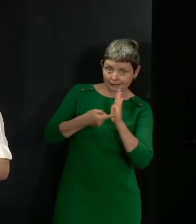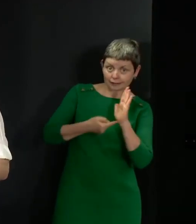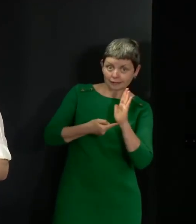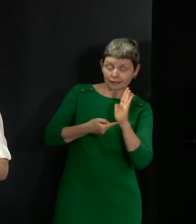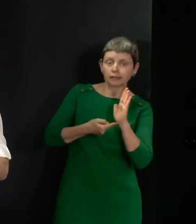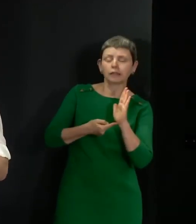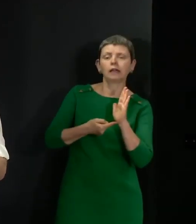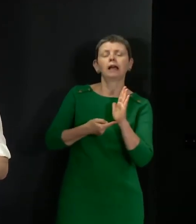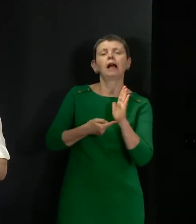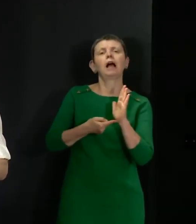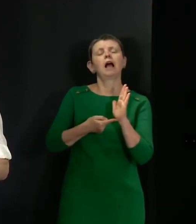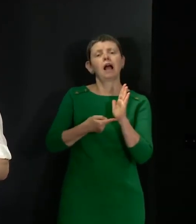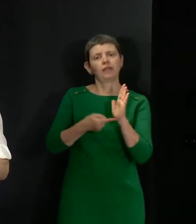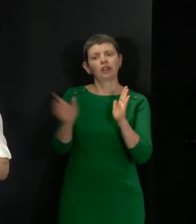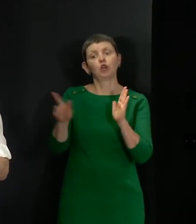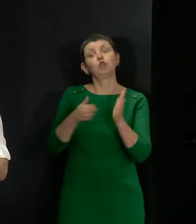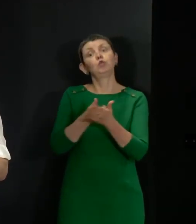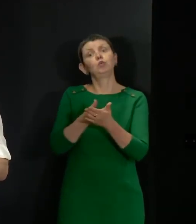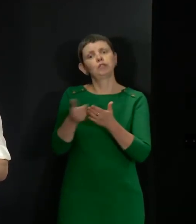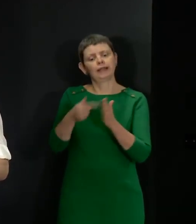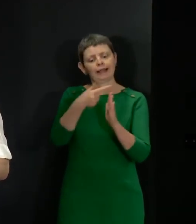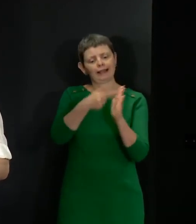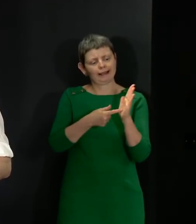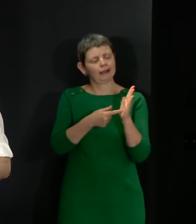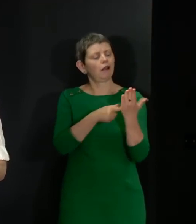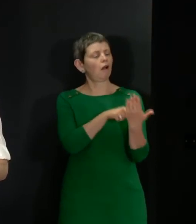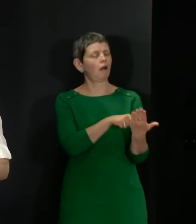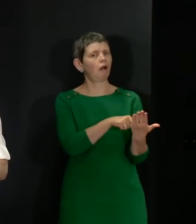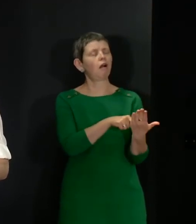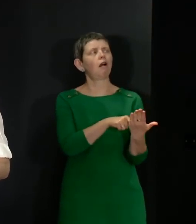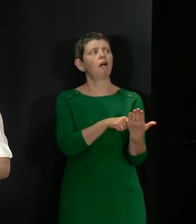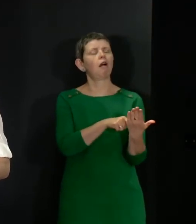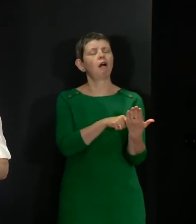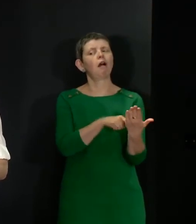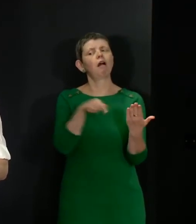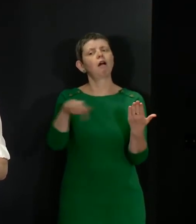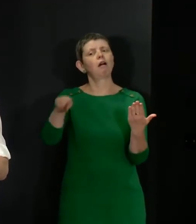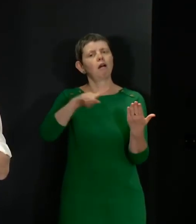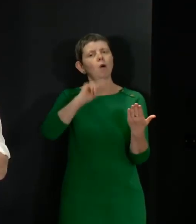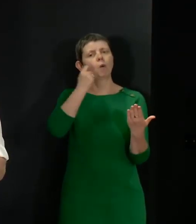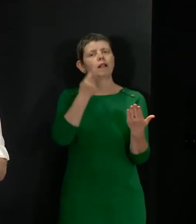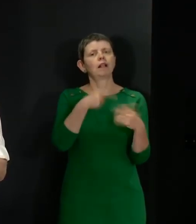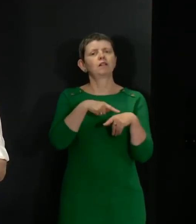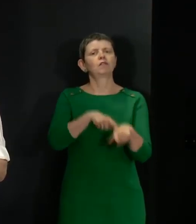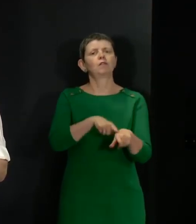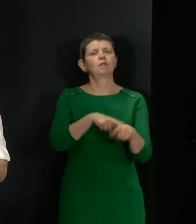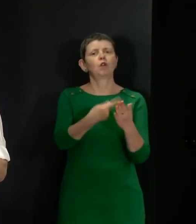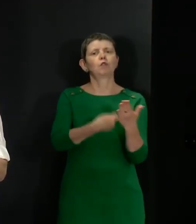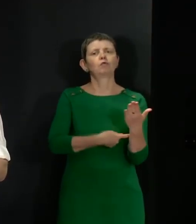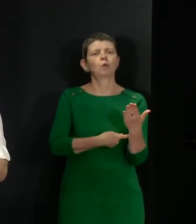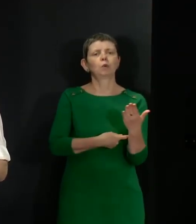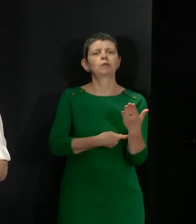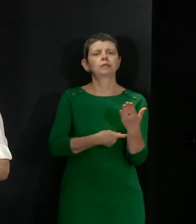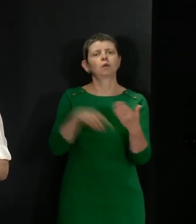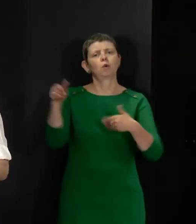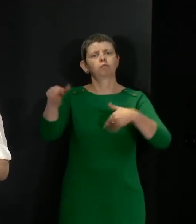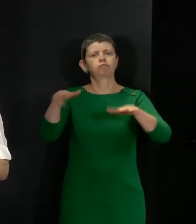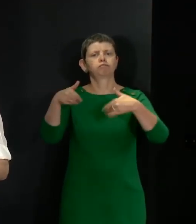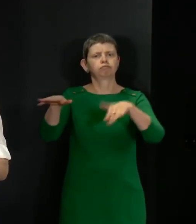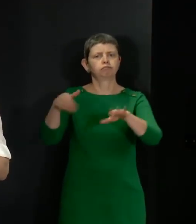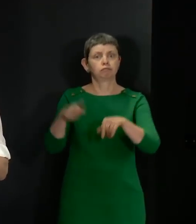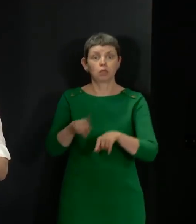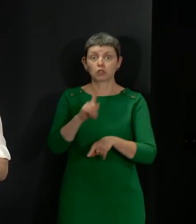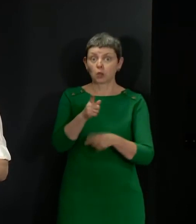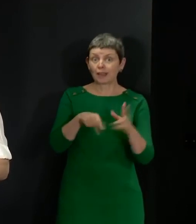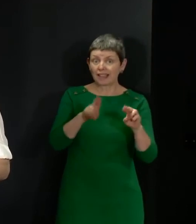overwhelmingly, when that action's been taken, people have complied with that. So if you have concerns this weekend,